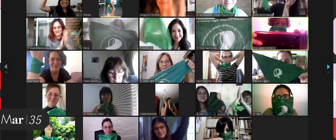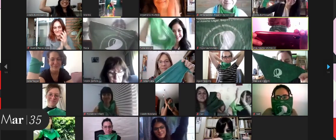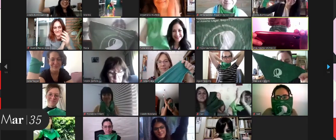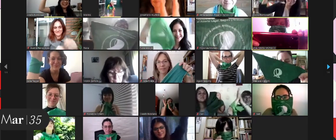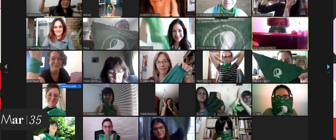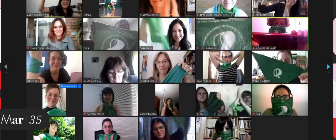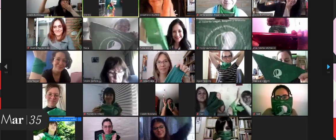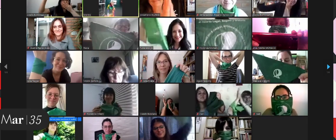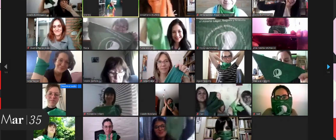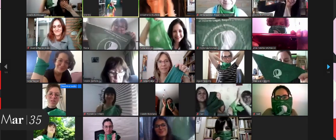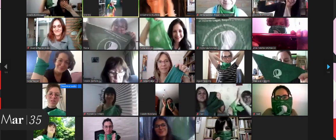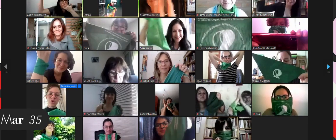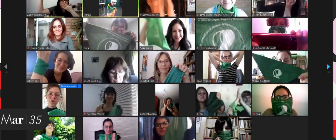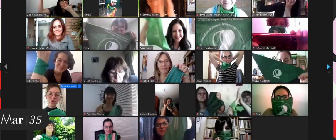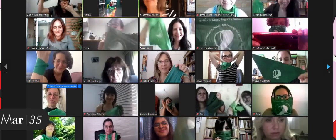Thank you